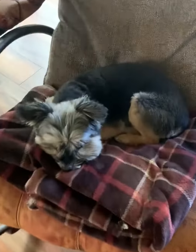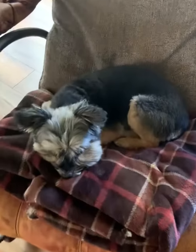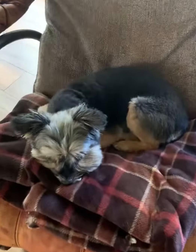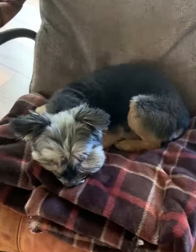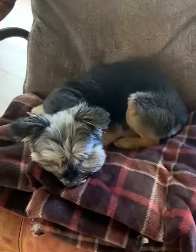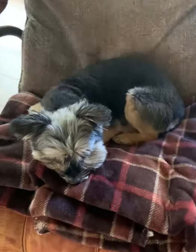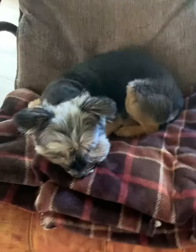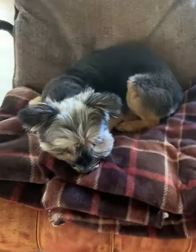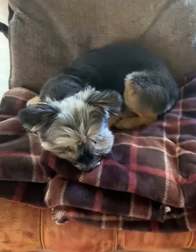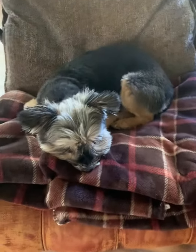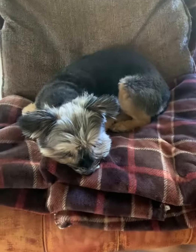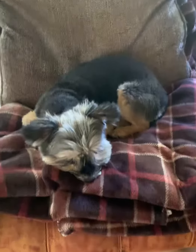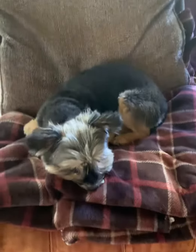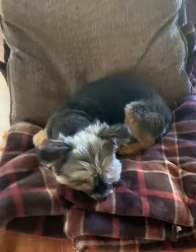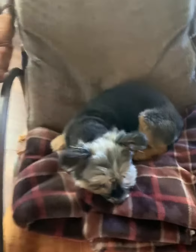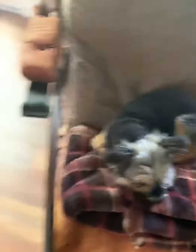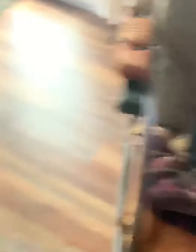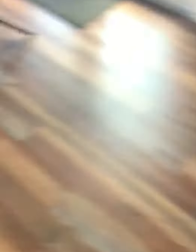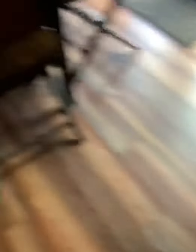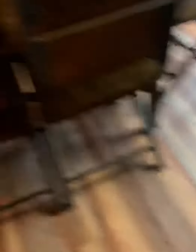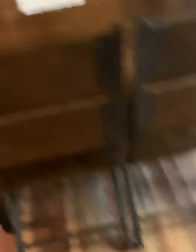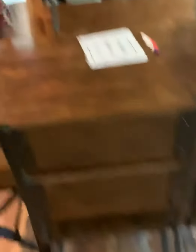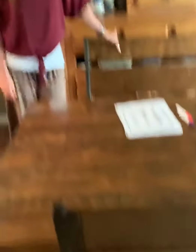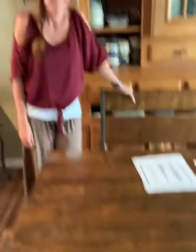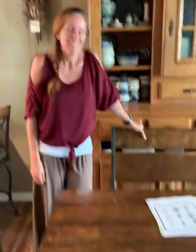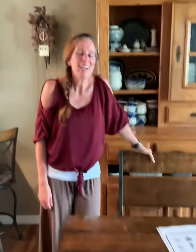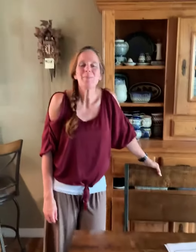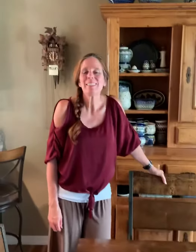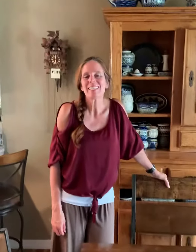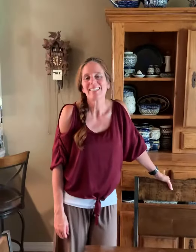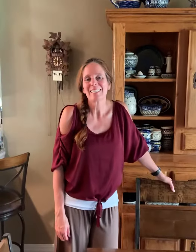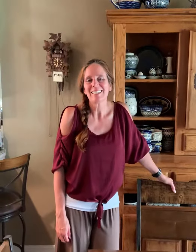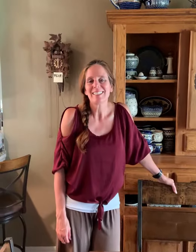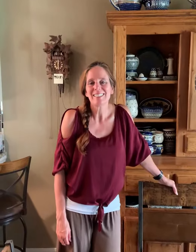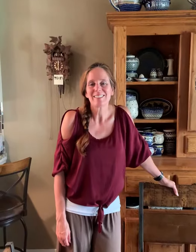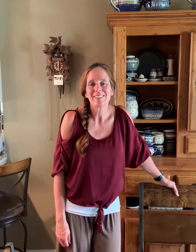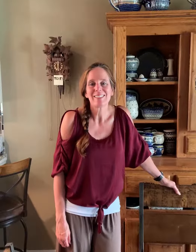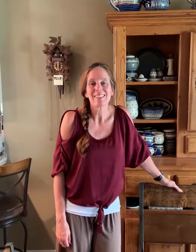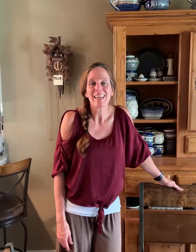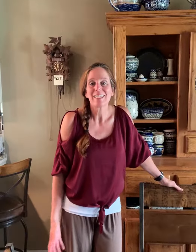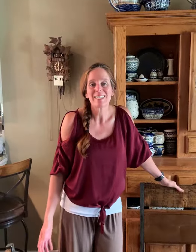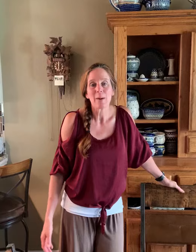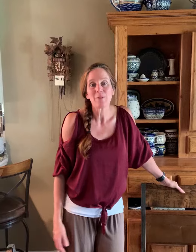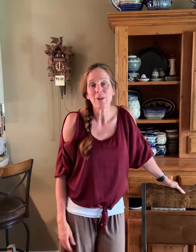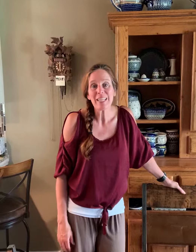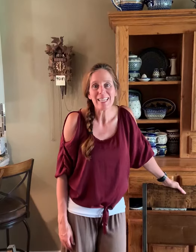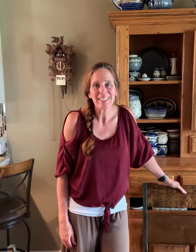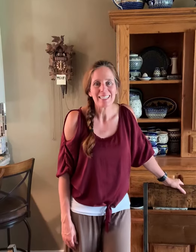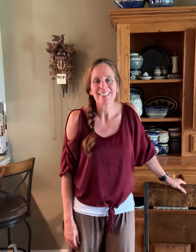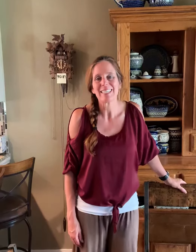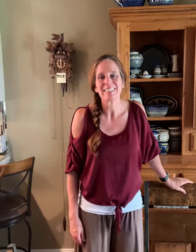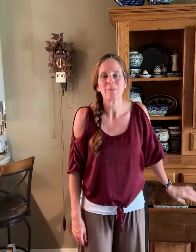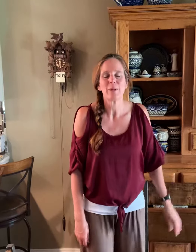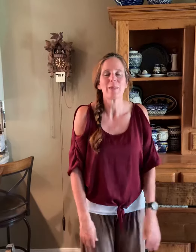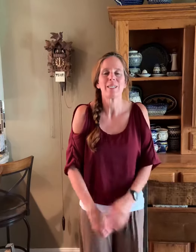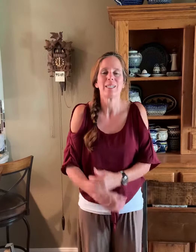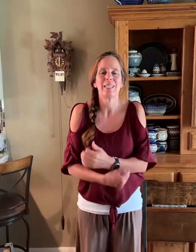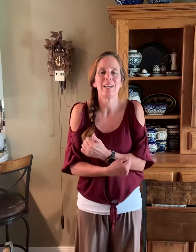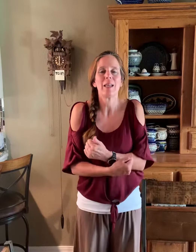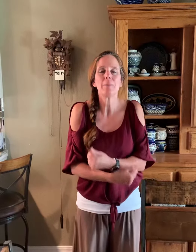Rough, rough video. Hi, Ms. Kelly's ILS students and happy Friday. Let's take a deep breath in. Inhale up